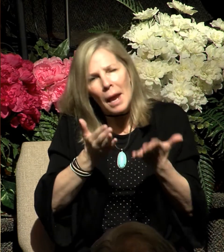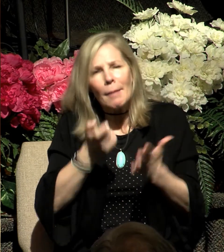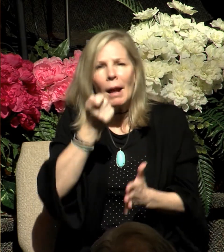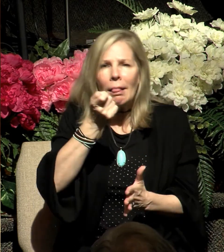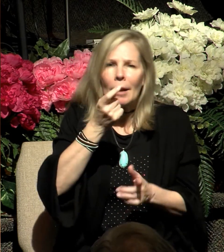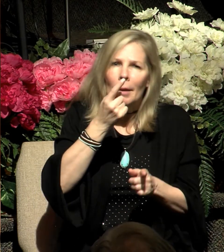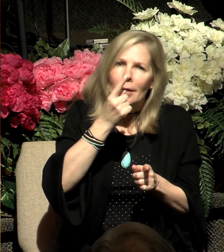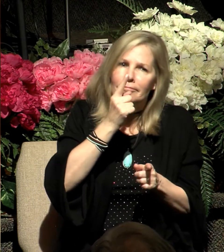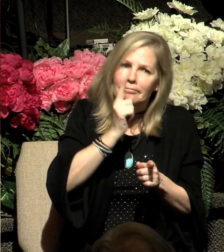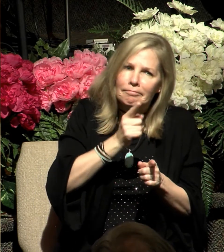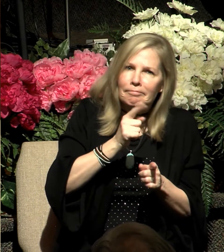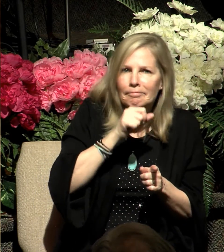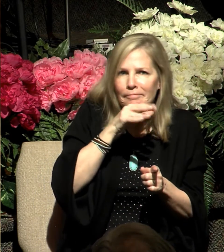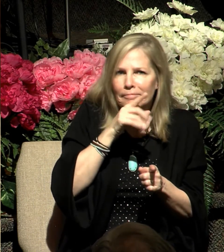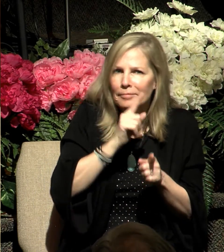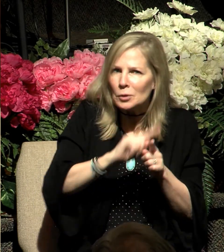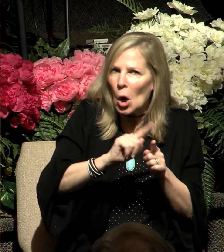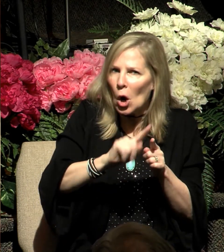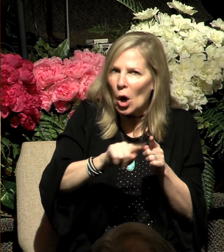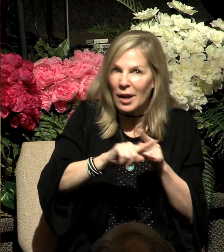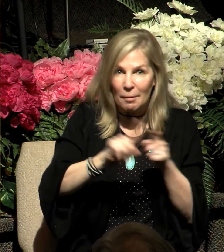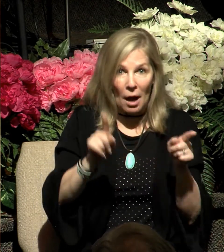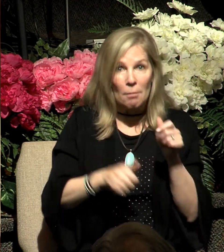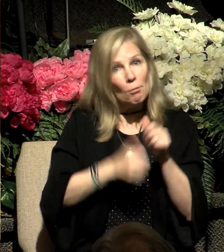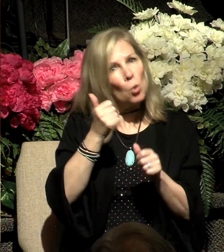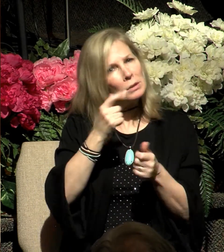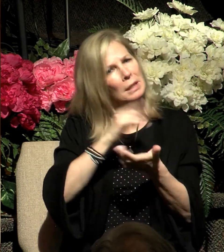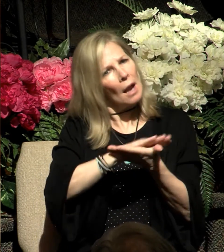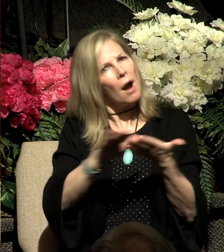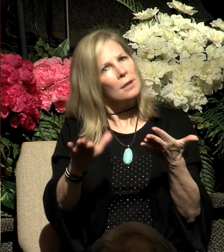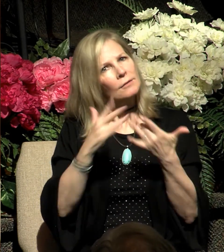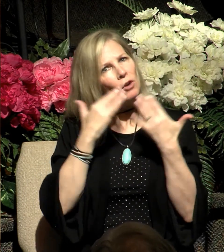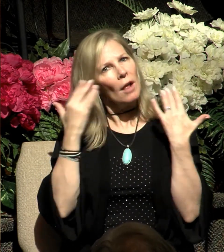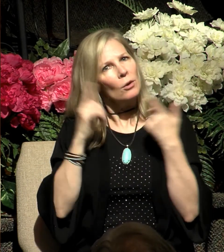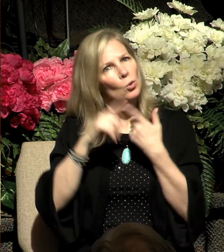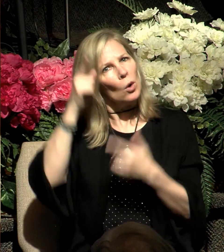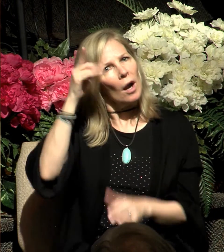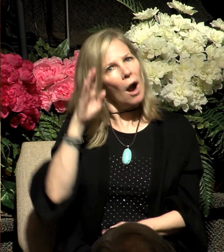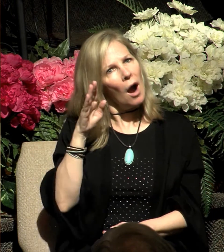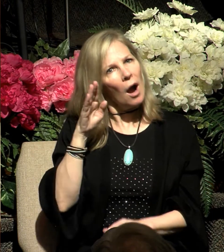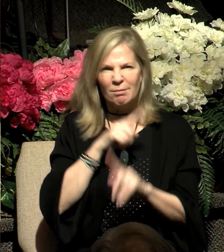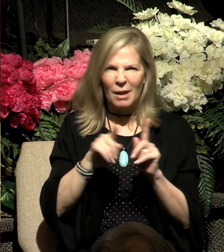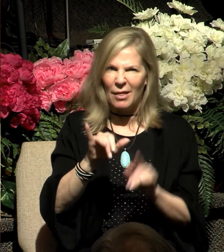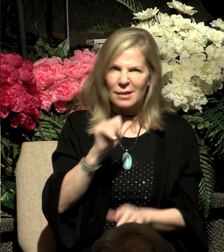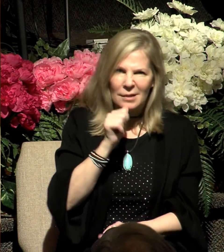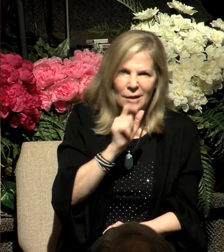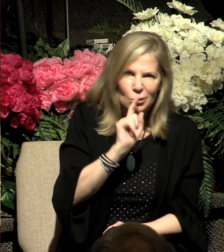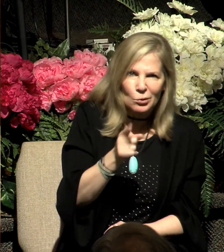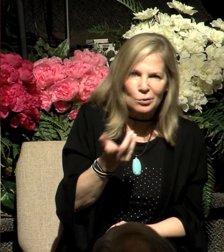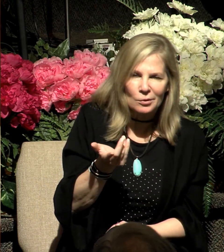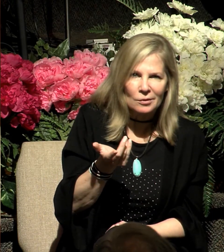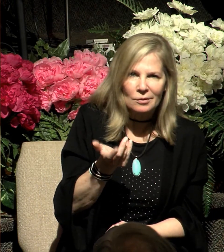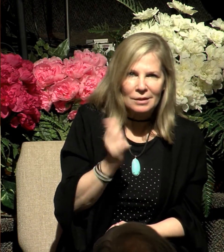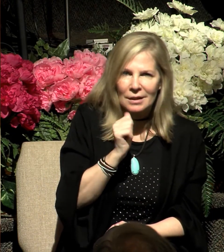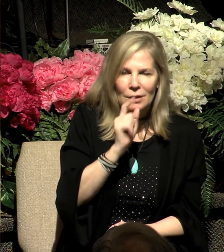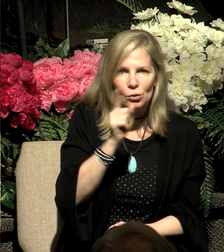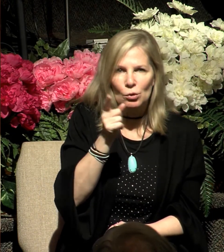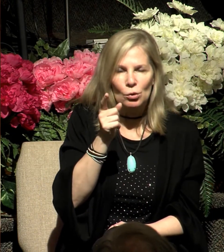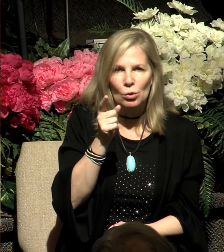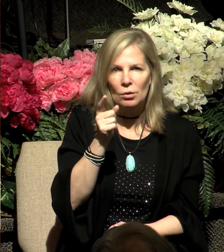but mostly nice, mostly obedient to God and his laws. Folks, that's not true. That's not true. That's not at all the case.